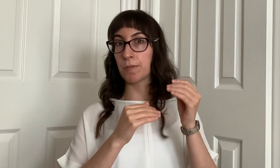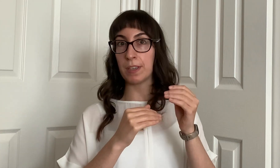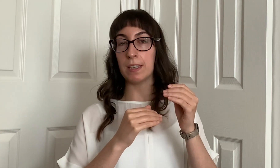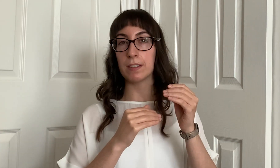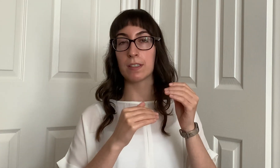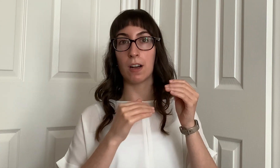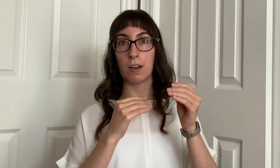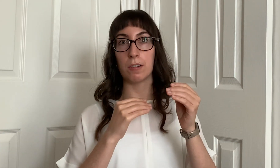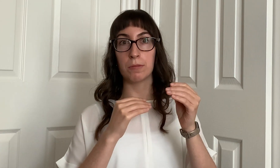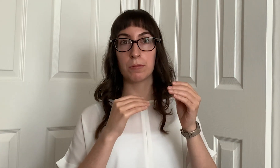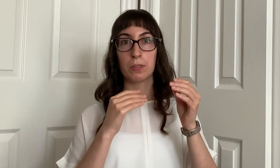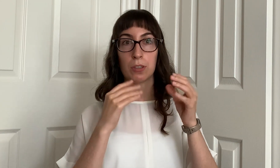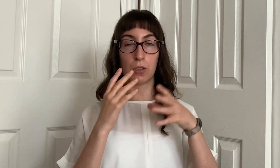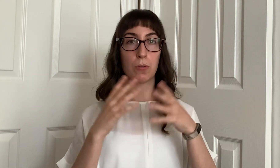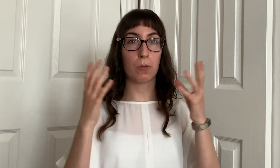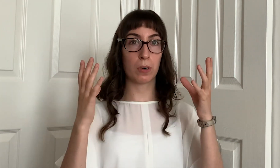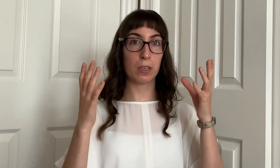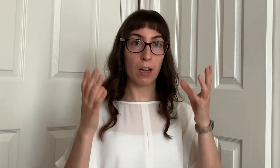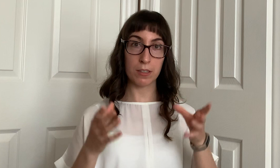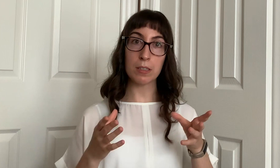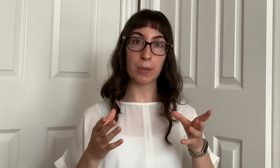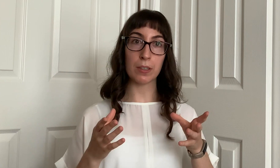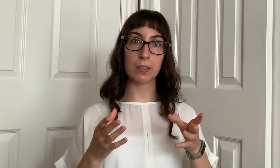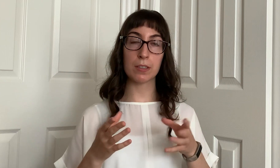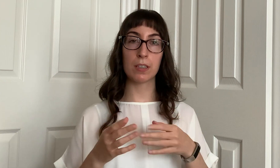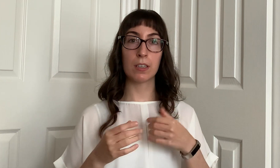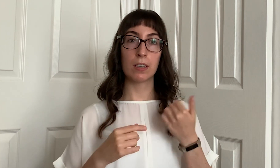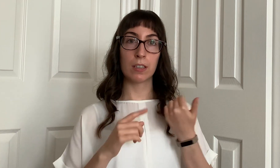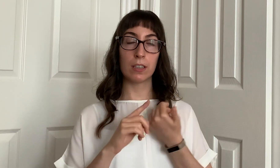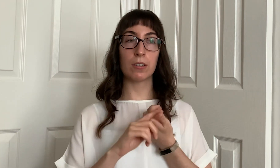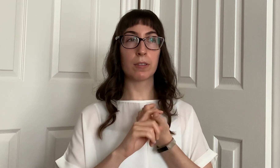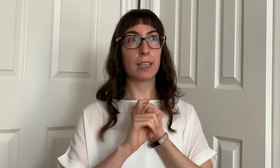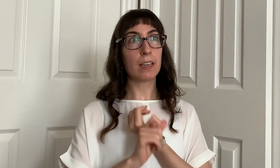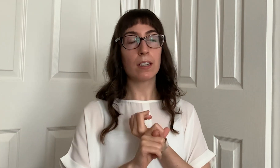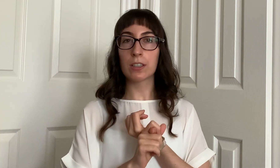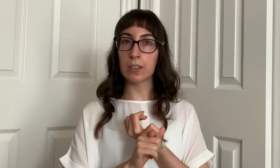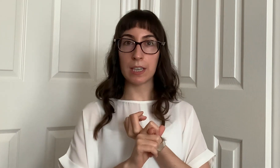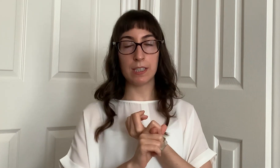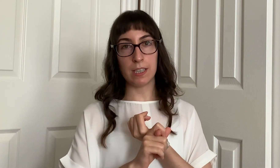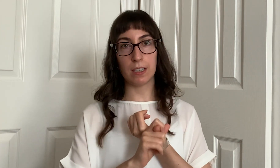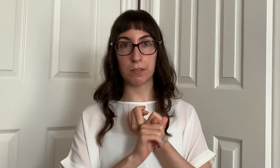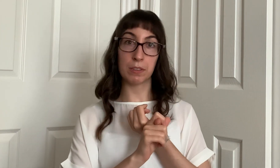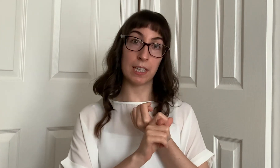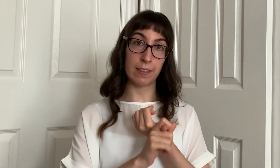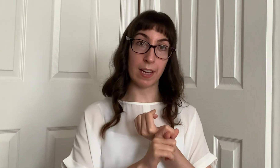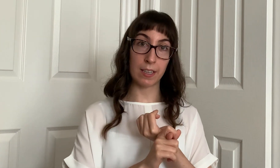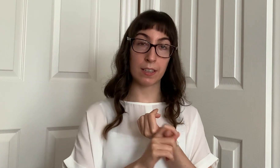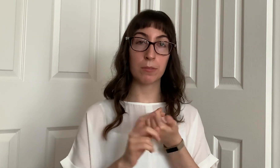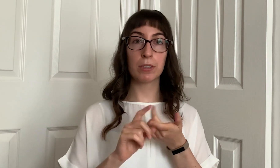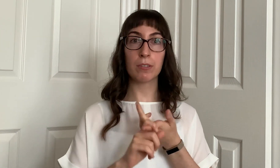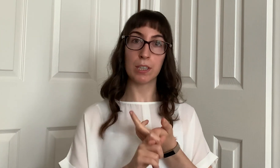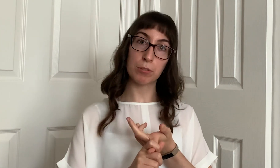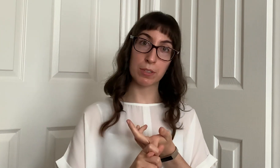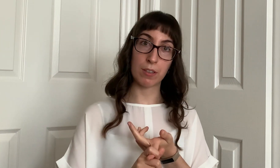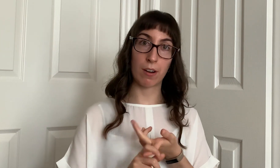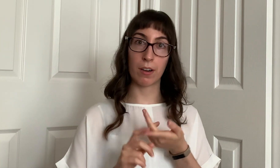feeds of your customers you know get a good idea of what they like what their interests are